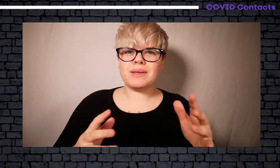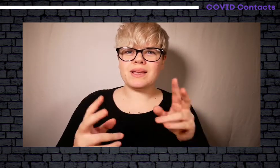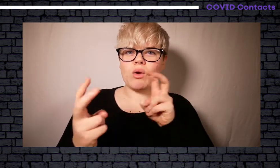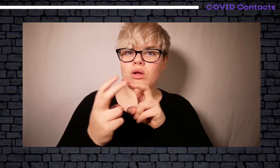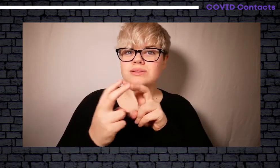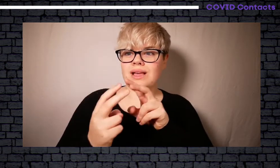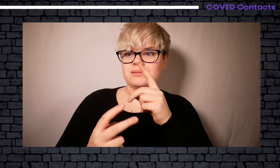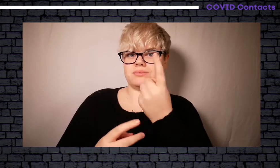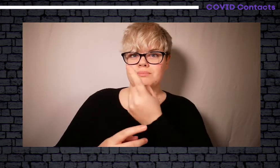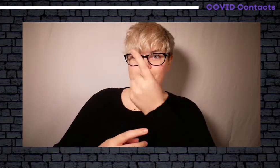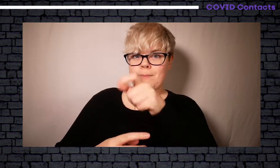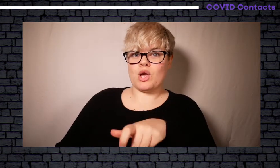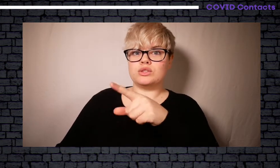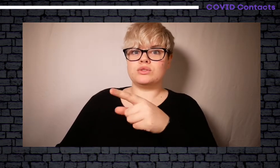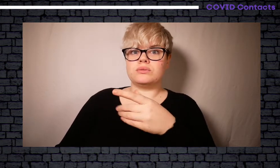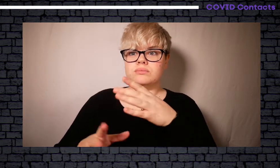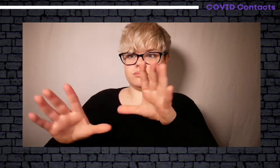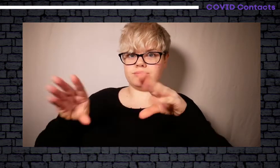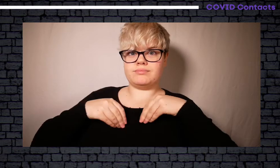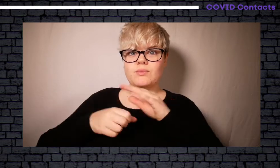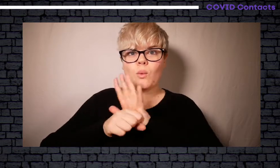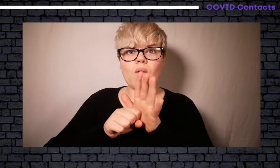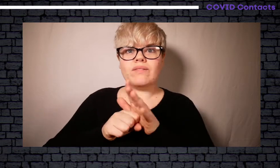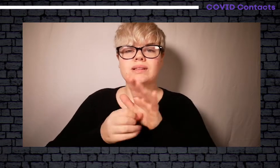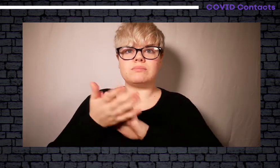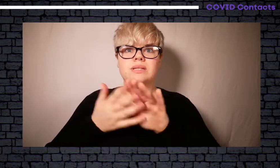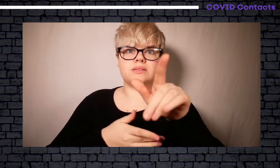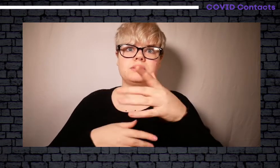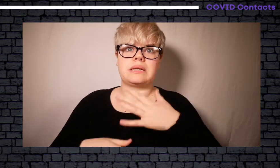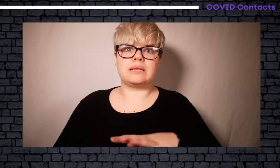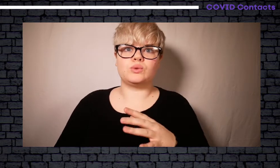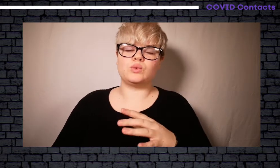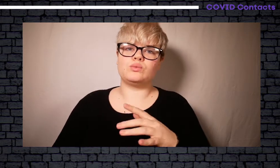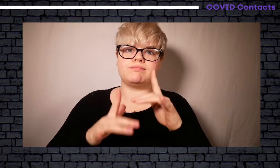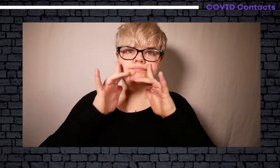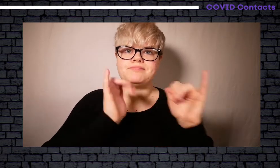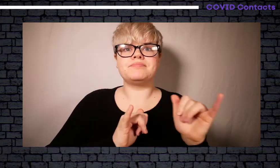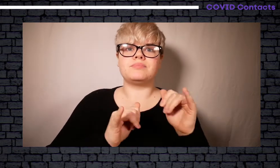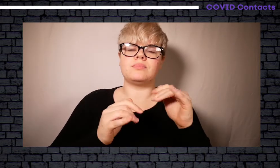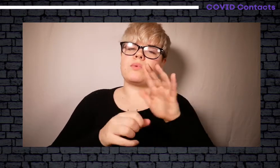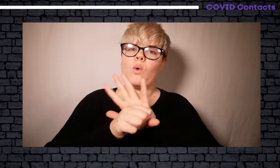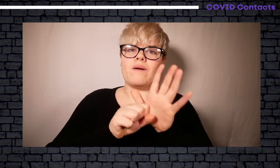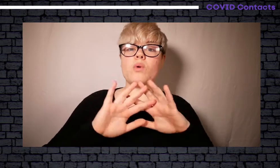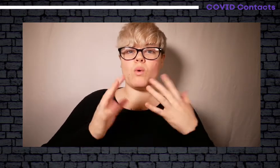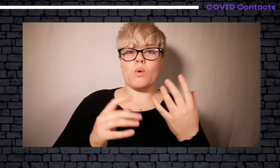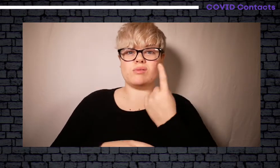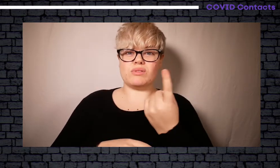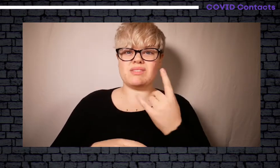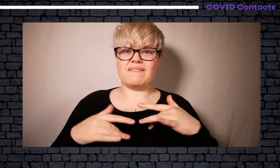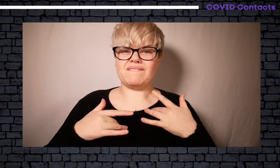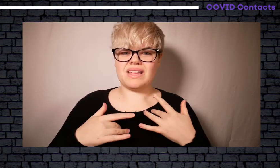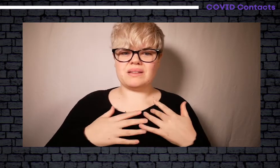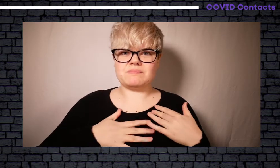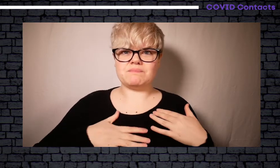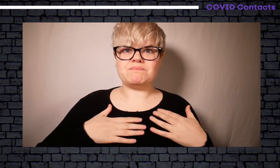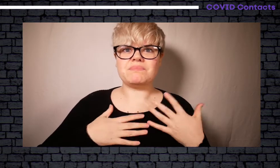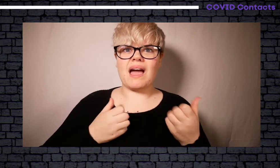Another one is NHS 119 which you can use to book a test for COVID if you have